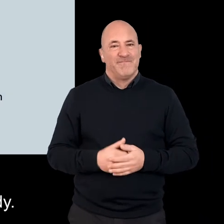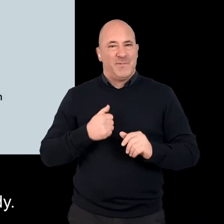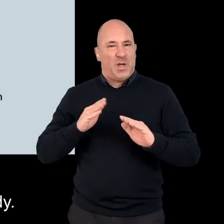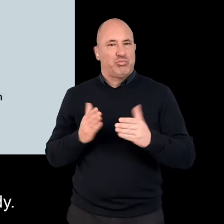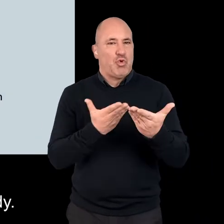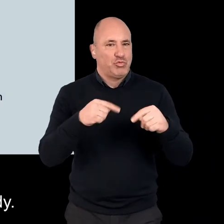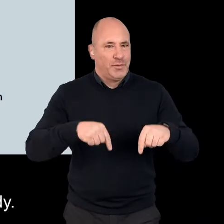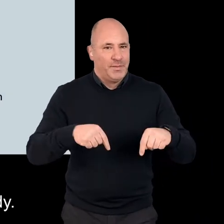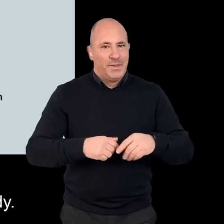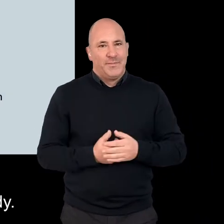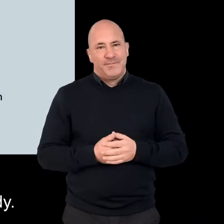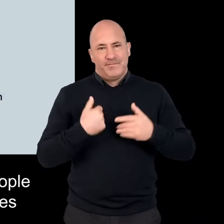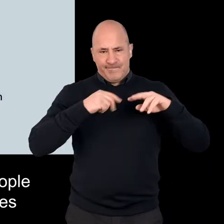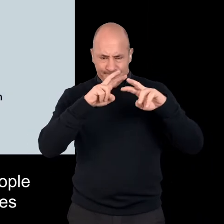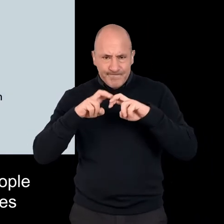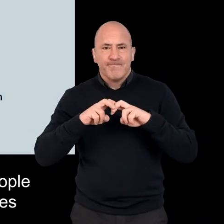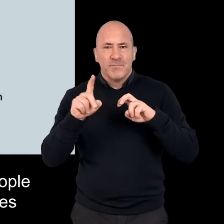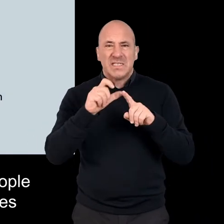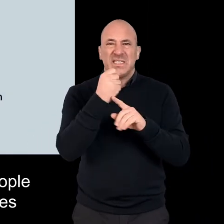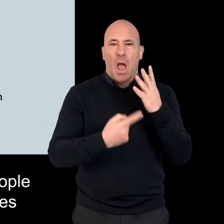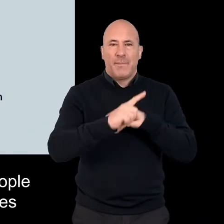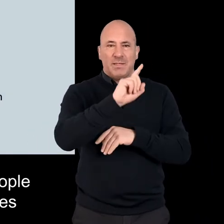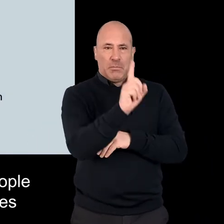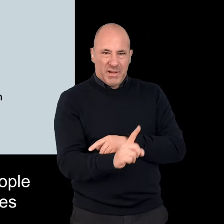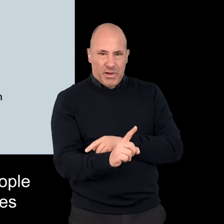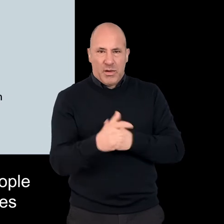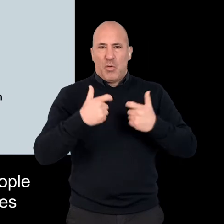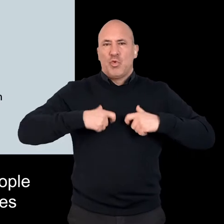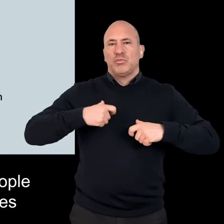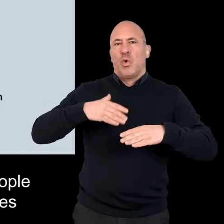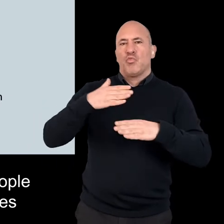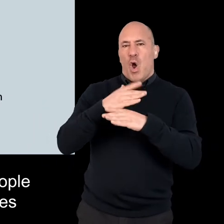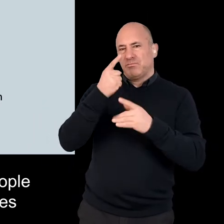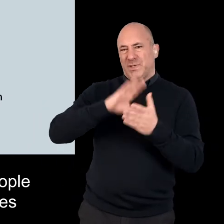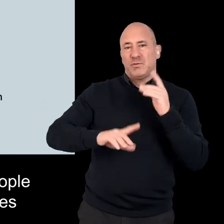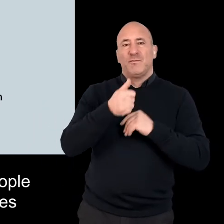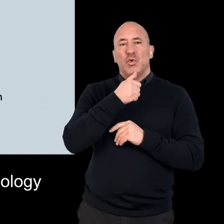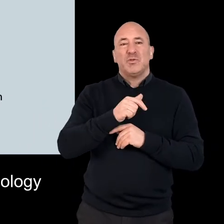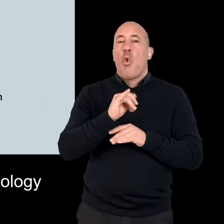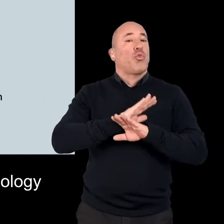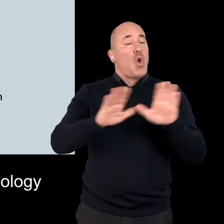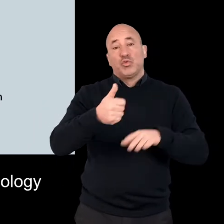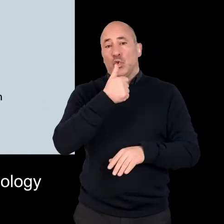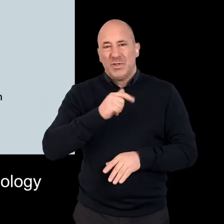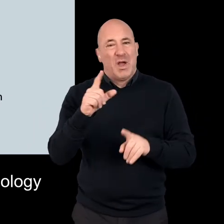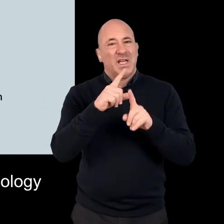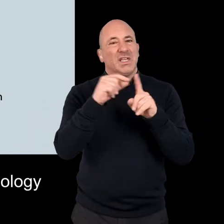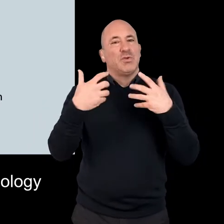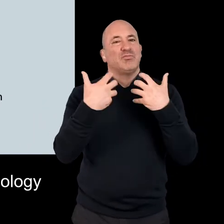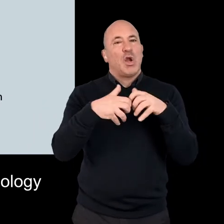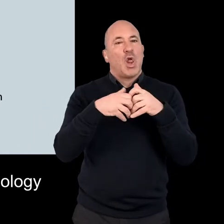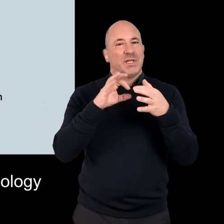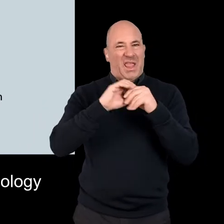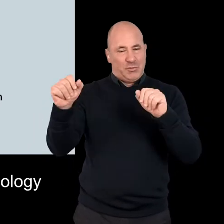brief introduction to the study. Our study explored disabled people and social workers' experiences of using or not using